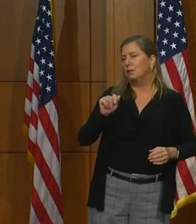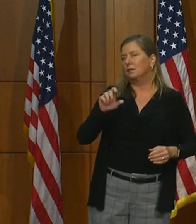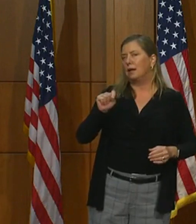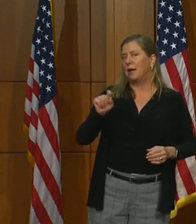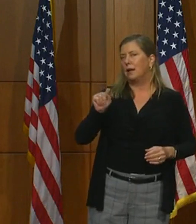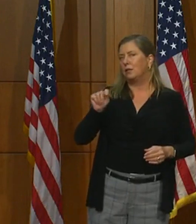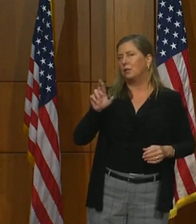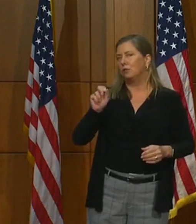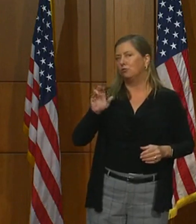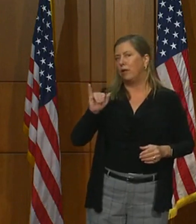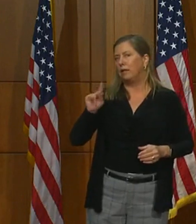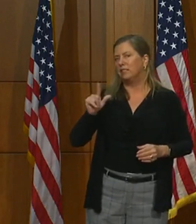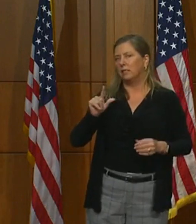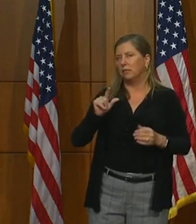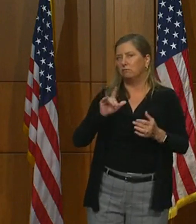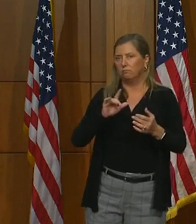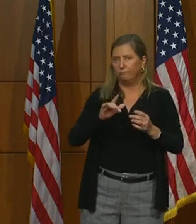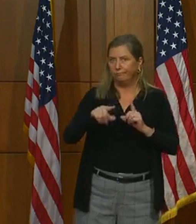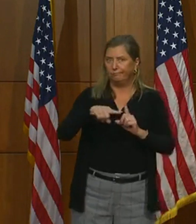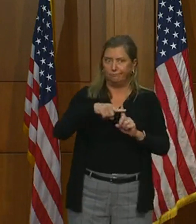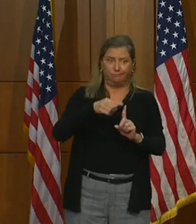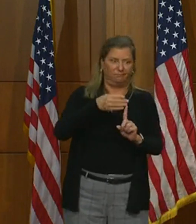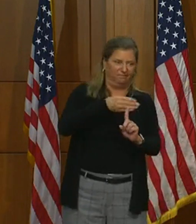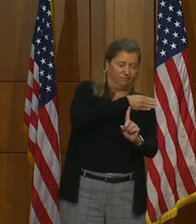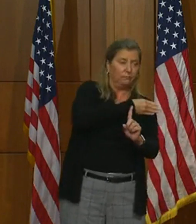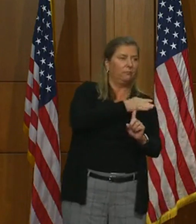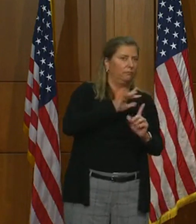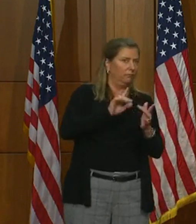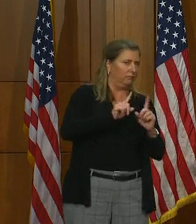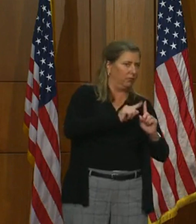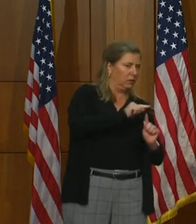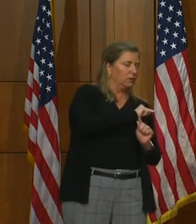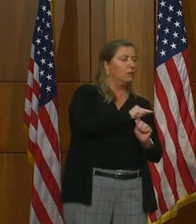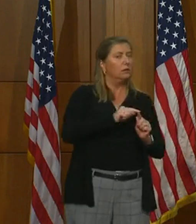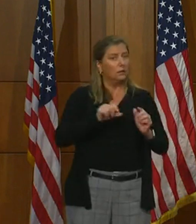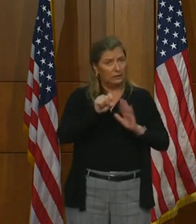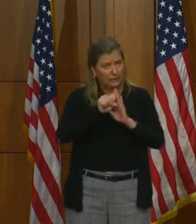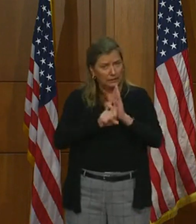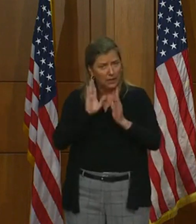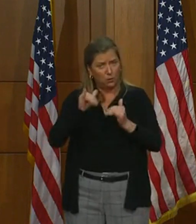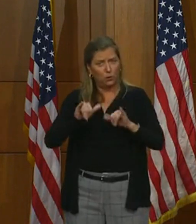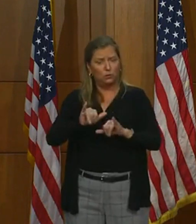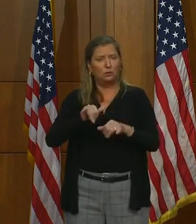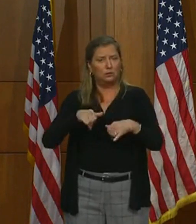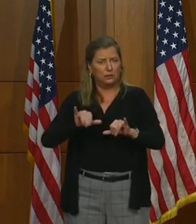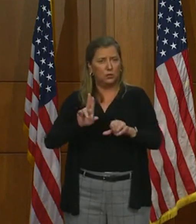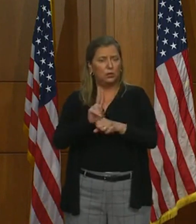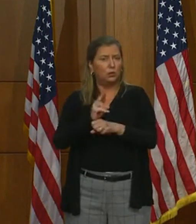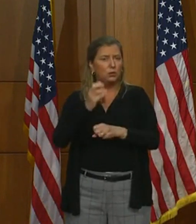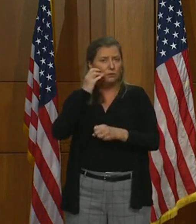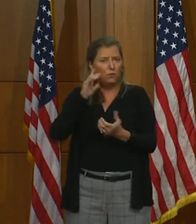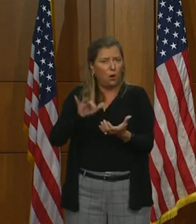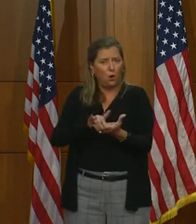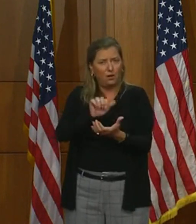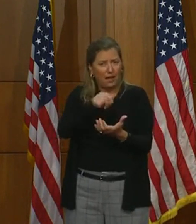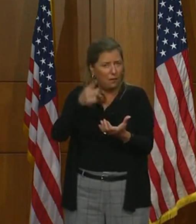at utilizing smartphone app technology? If so, where does that stay? Yeah. I